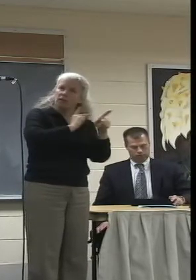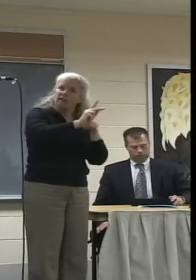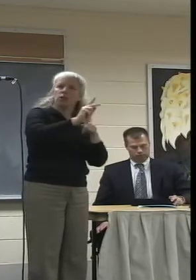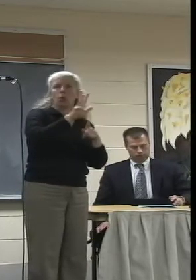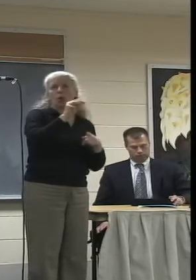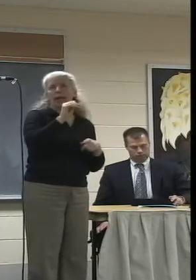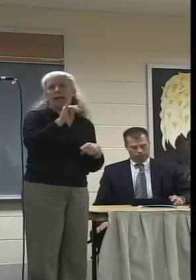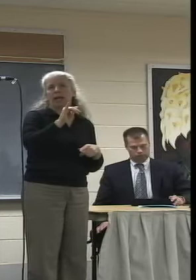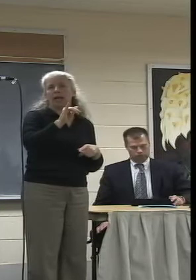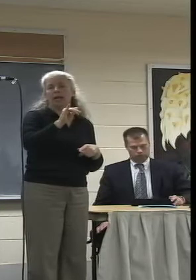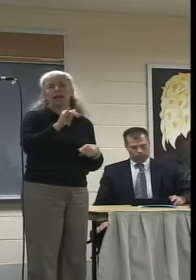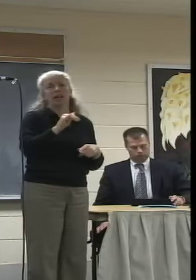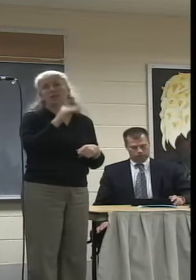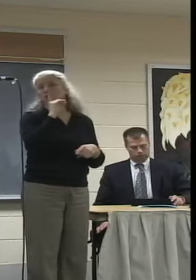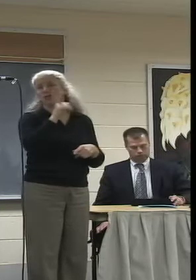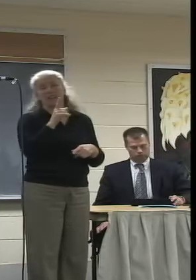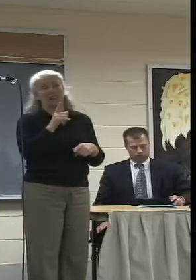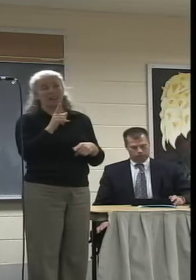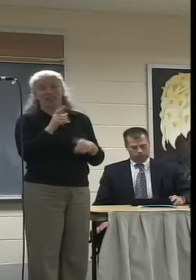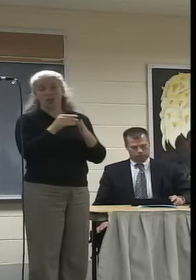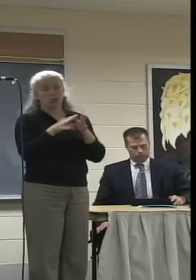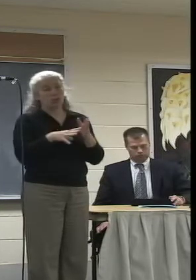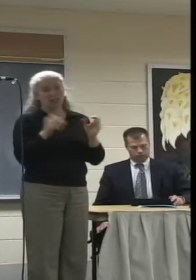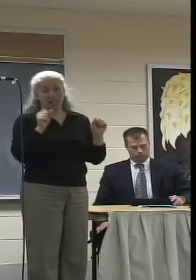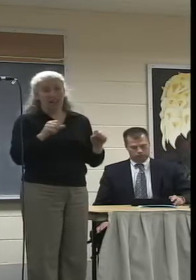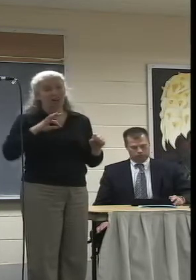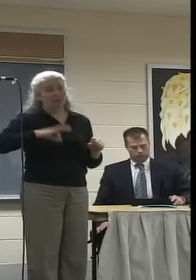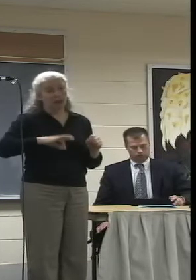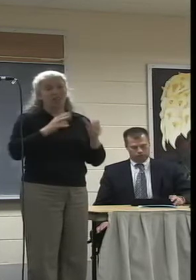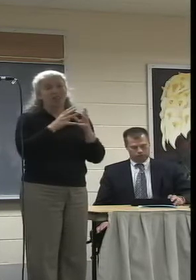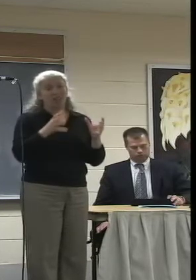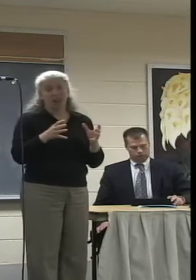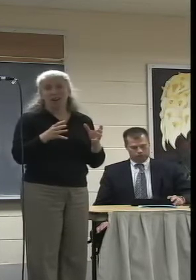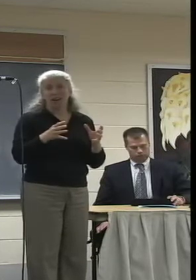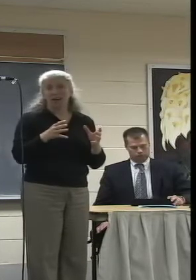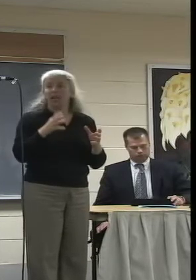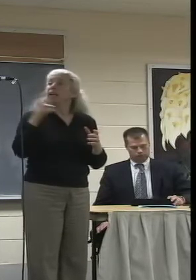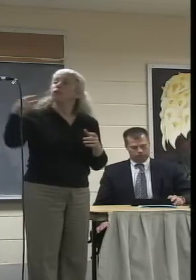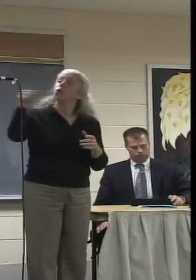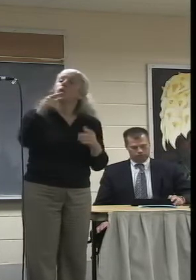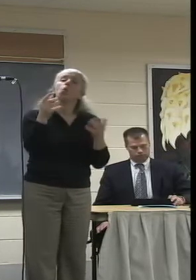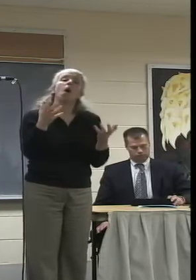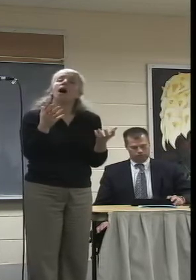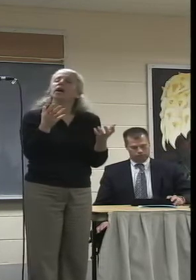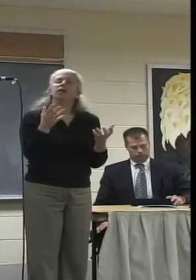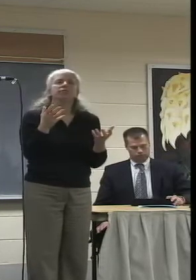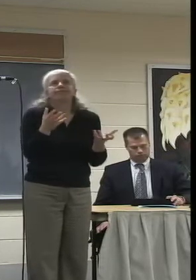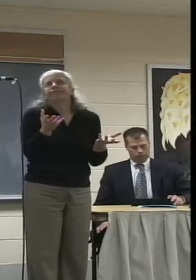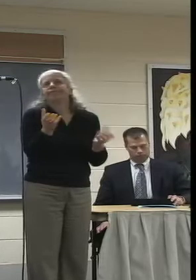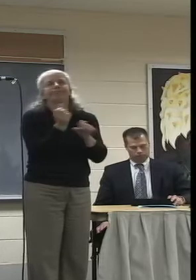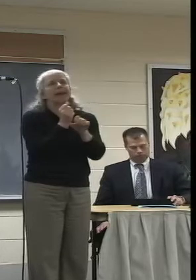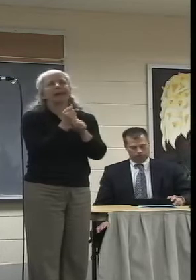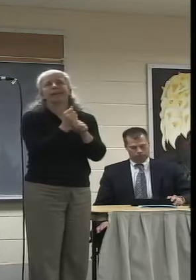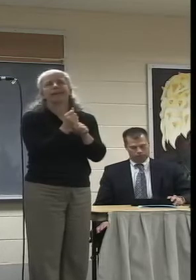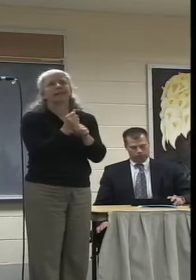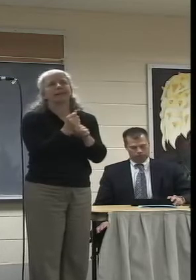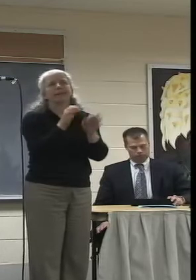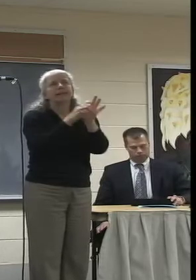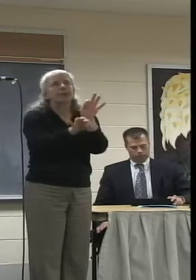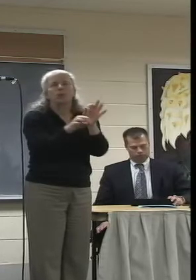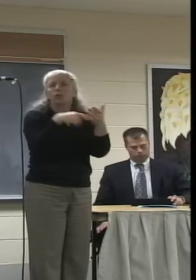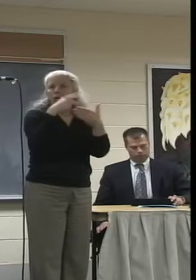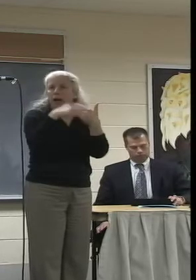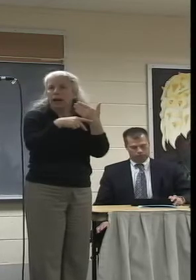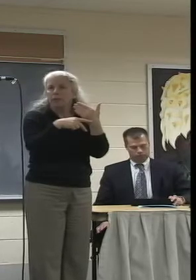So you could really get a lot out of the station depending on what you want to do. If you want to just produce a simple program to put up,